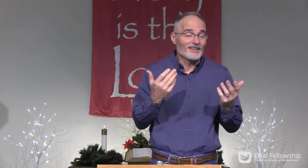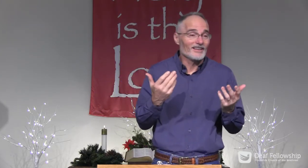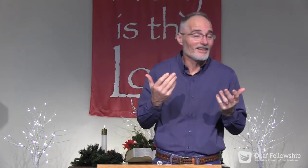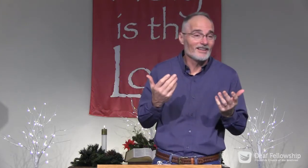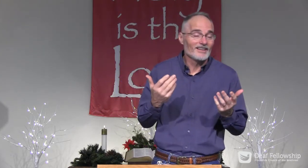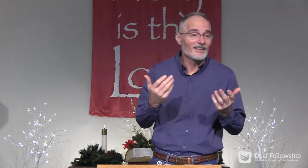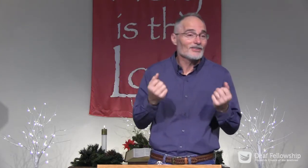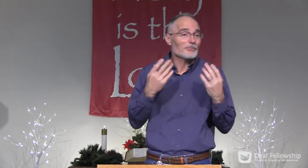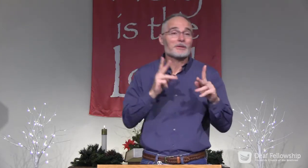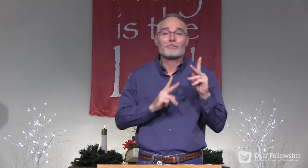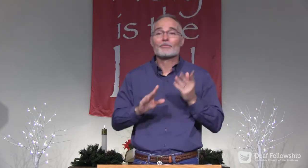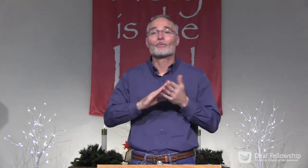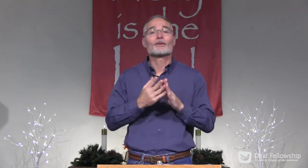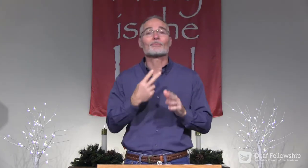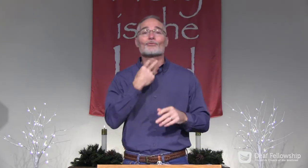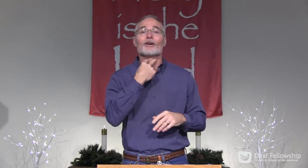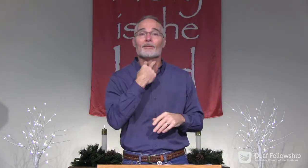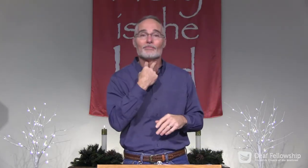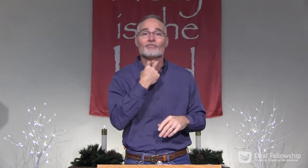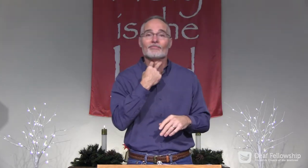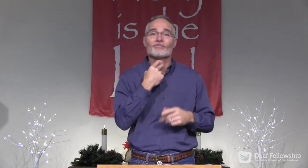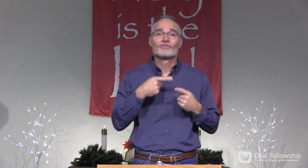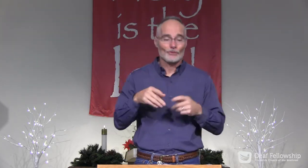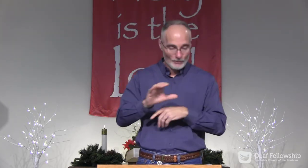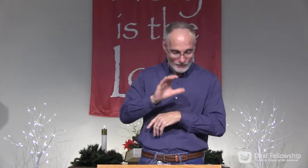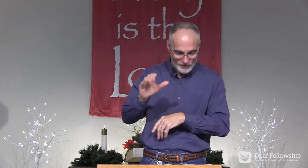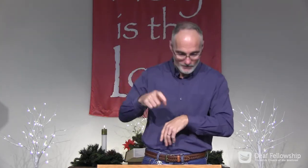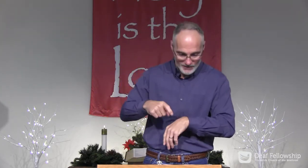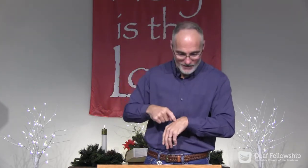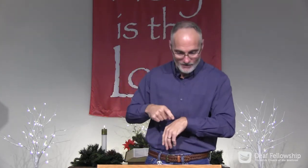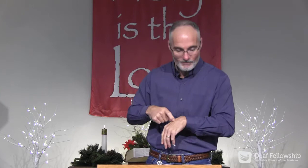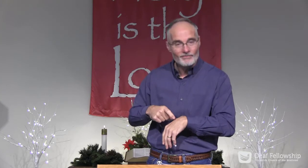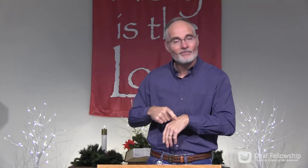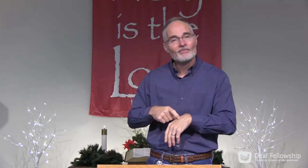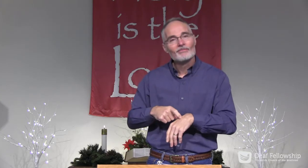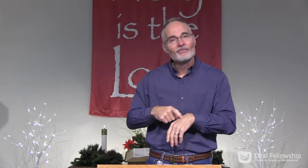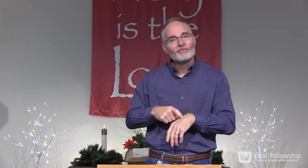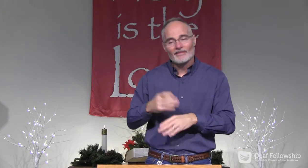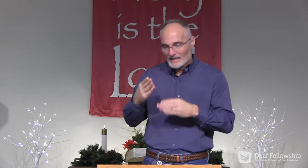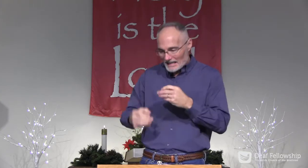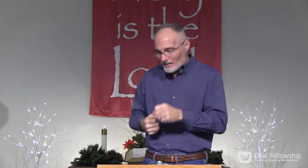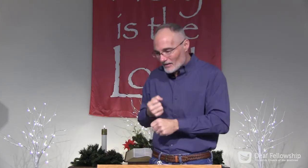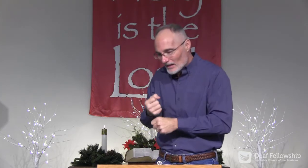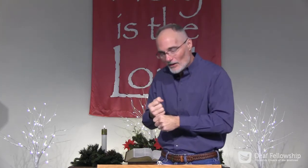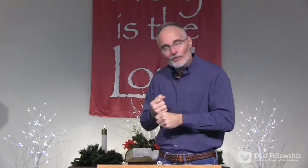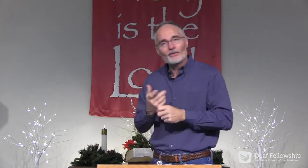Again, so many people become trapped during Christmas time.